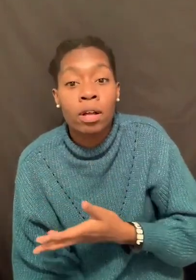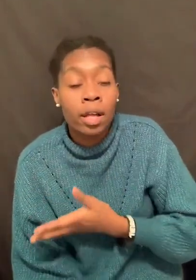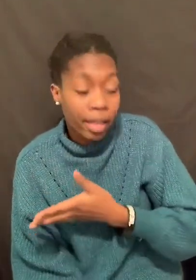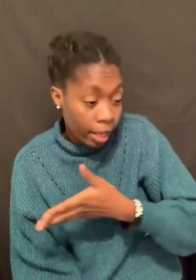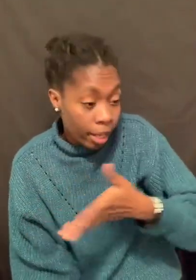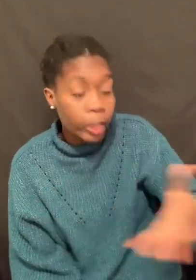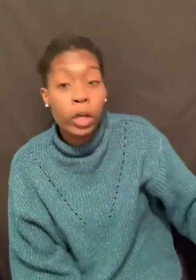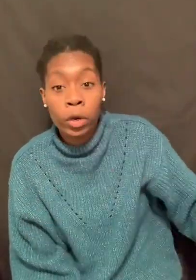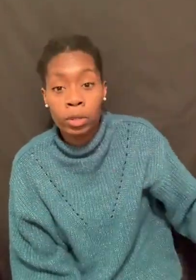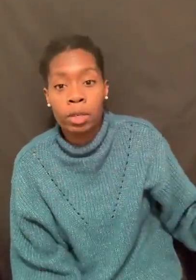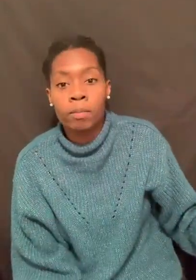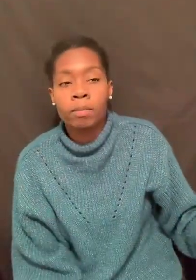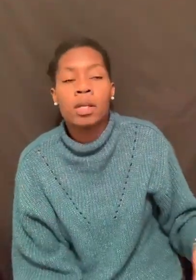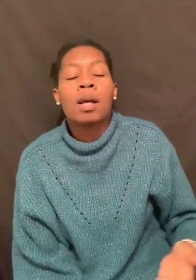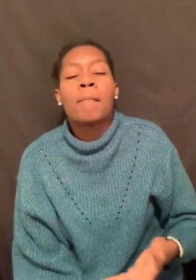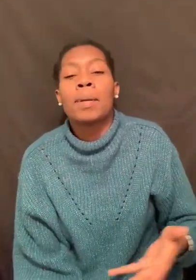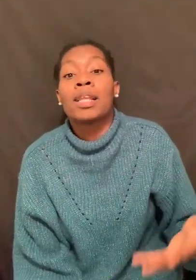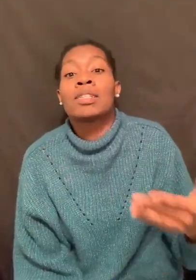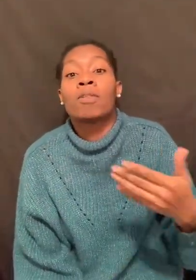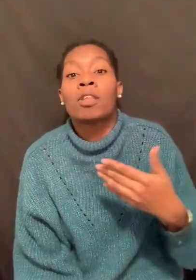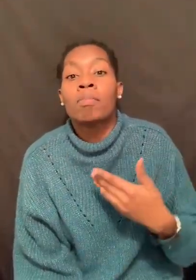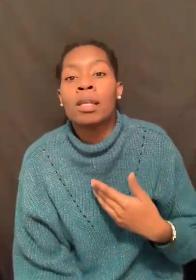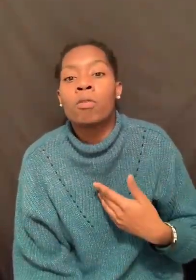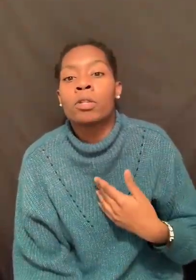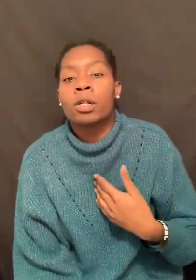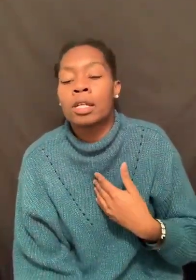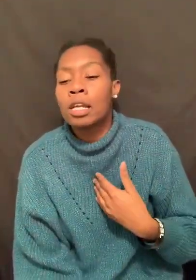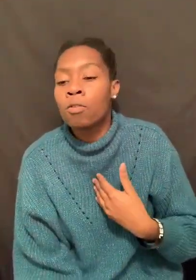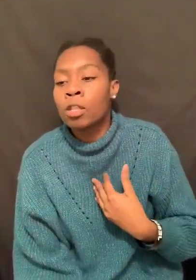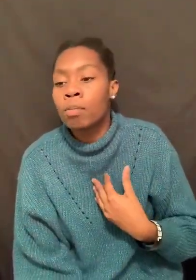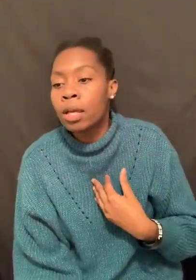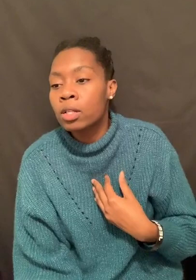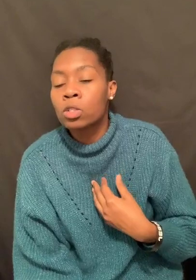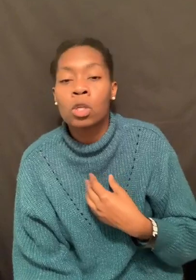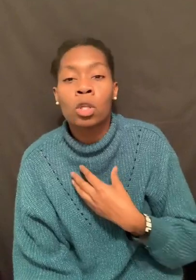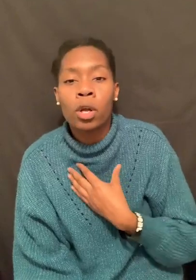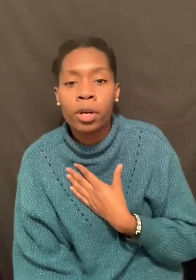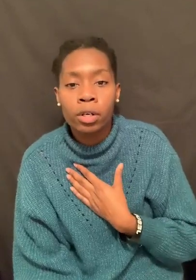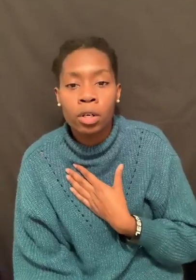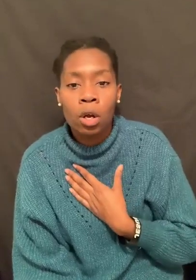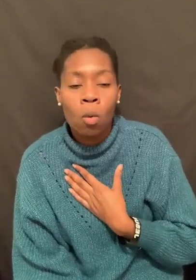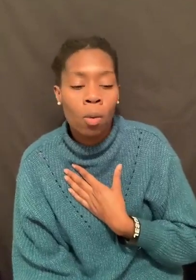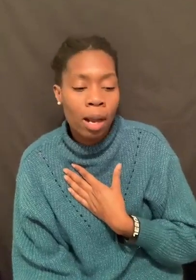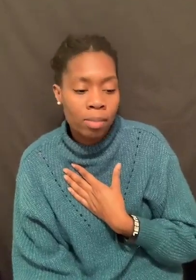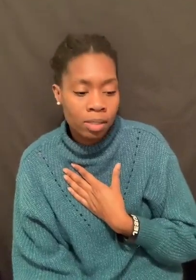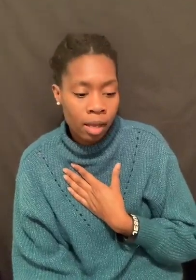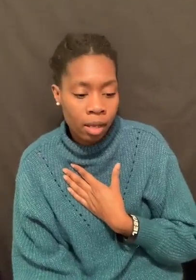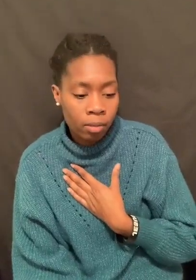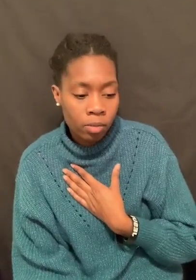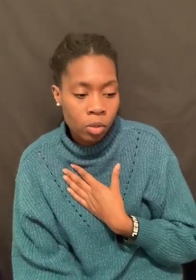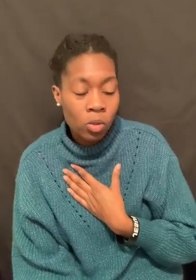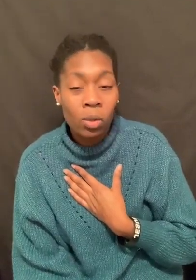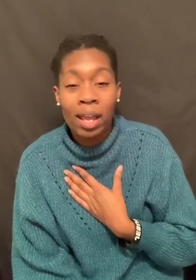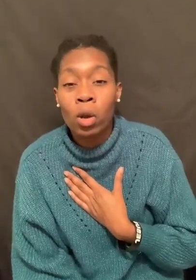eternally. But they're sitting with me, they're eating with me to learn what I'm seeing. So they can